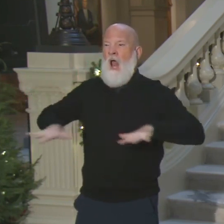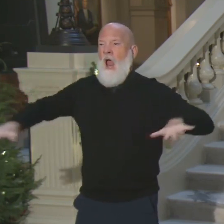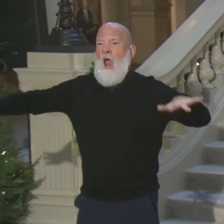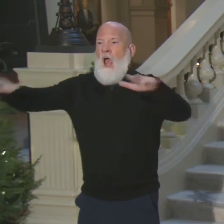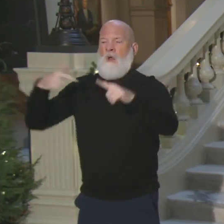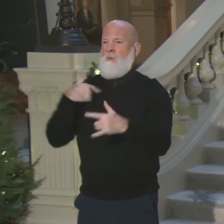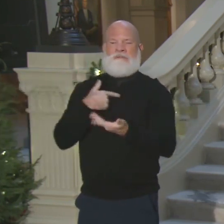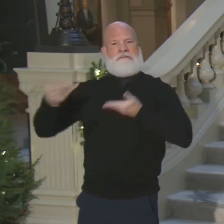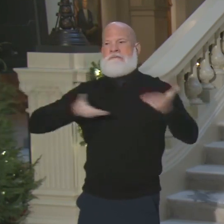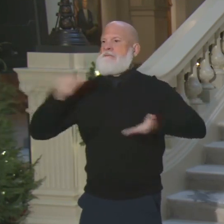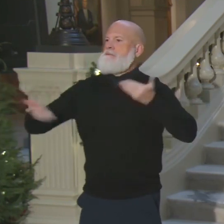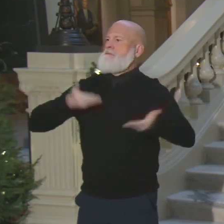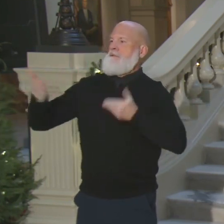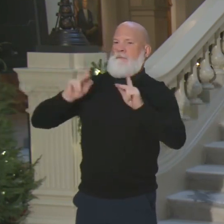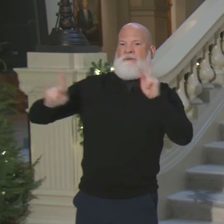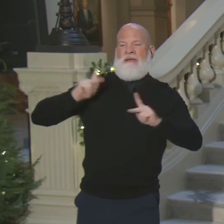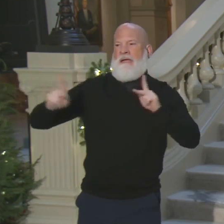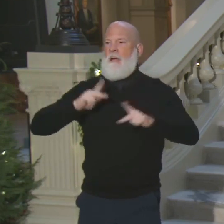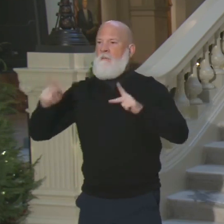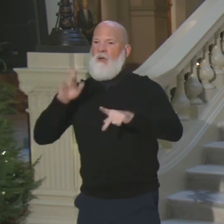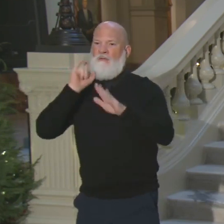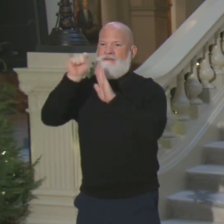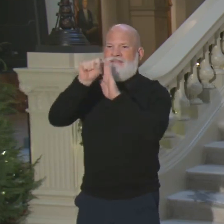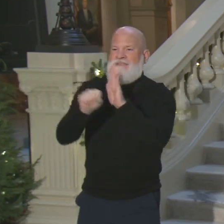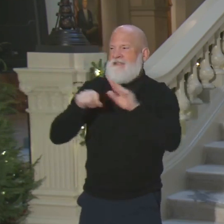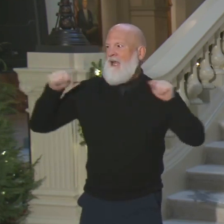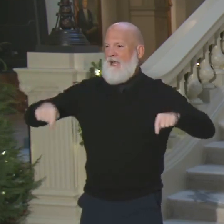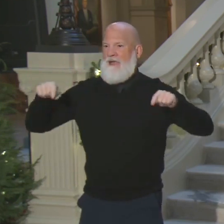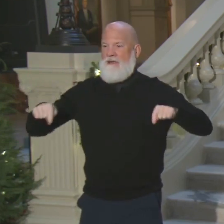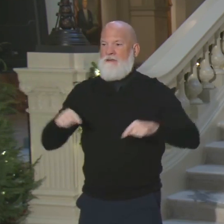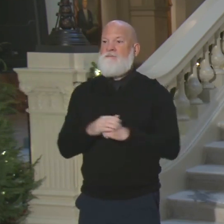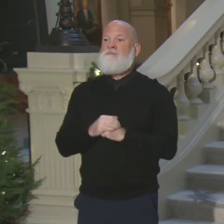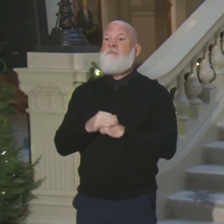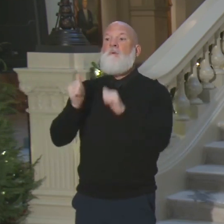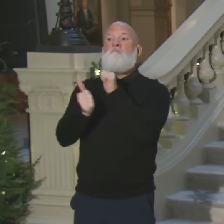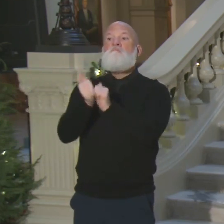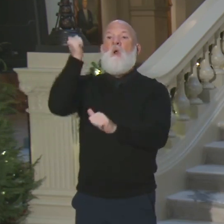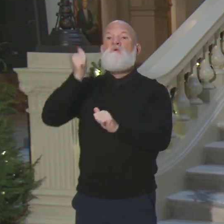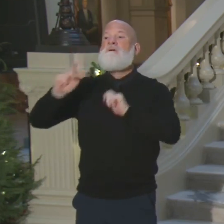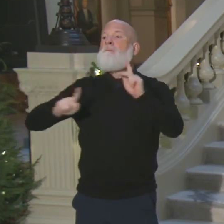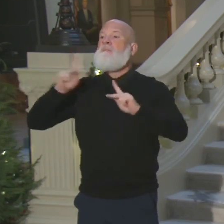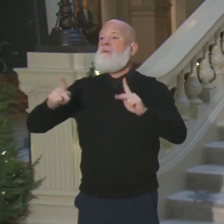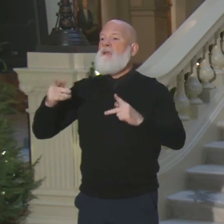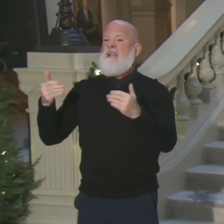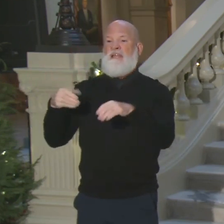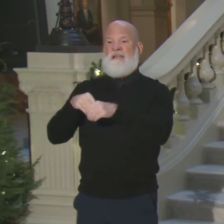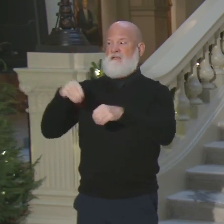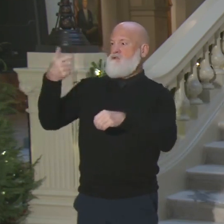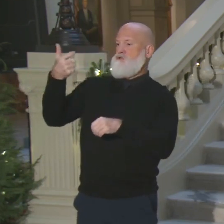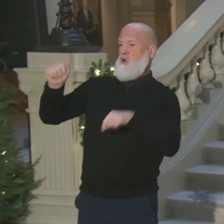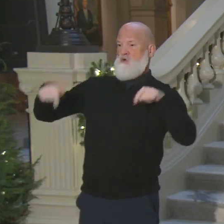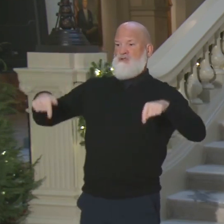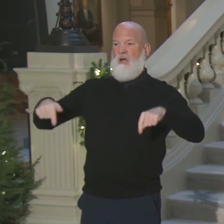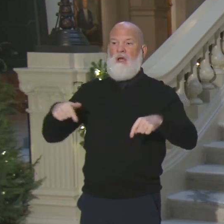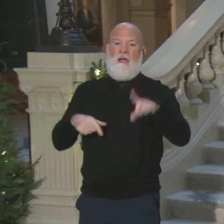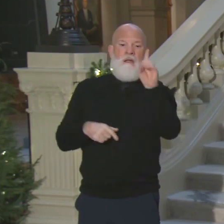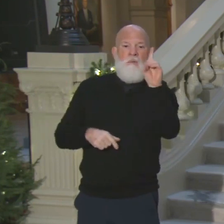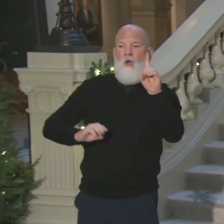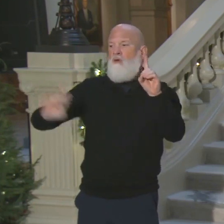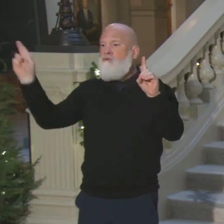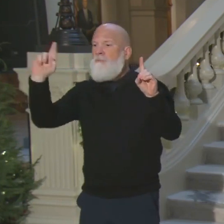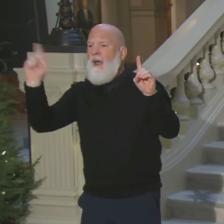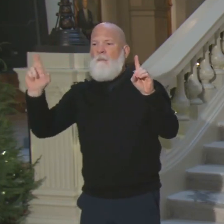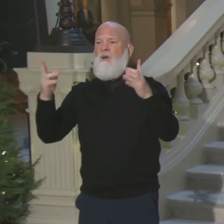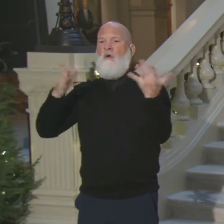The vast majority of Georgians, Republicans and Democrats want us, all of us, as elected officials,